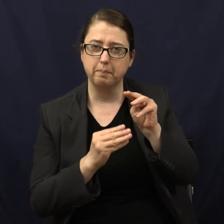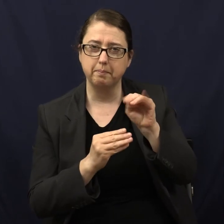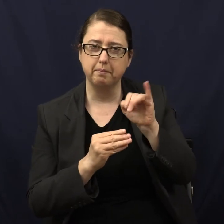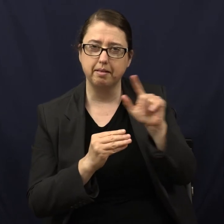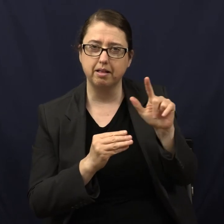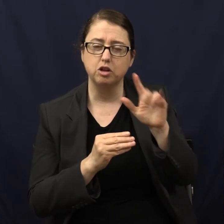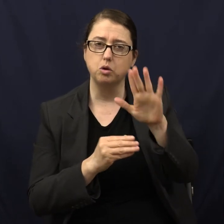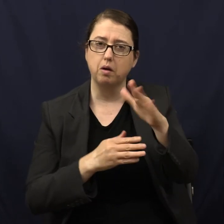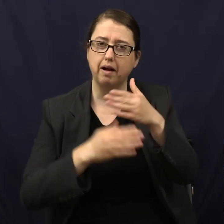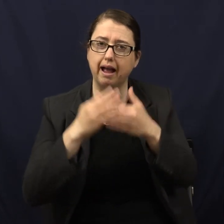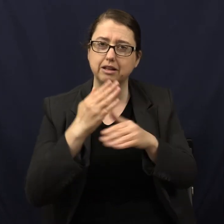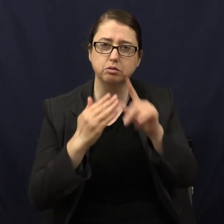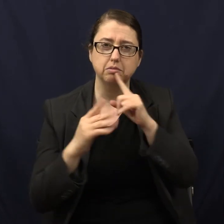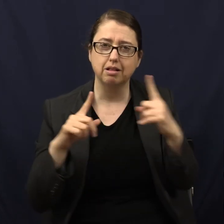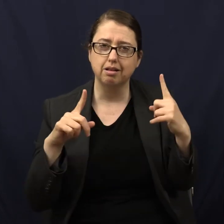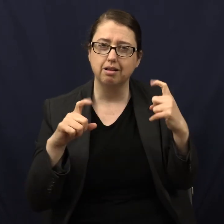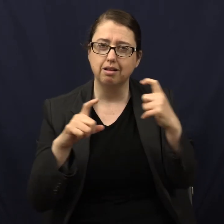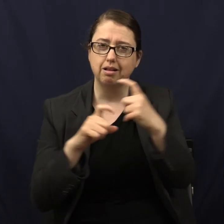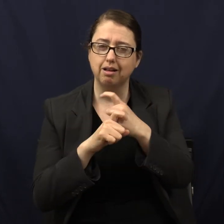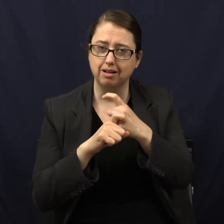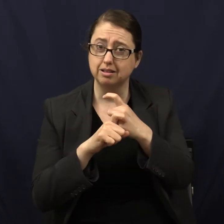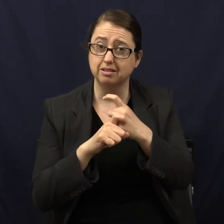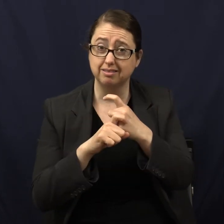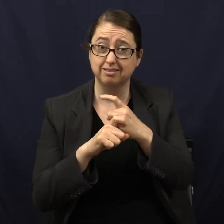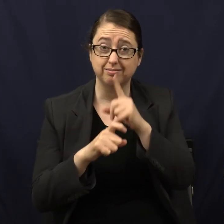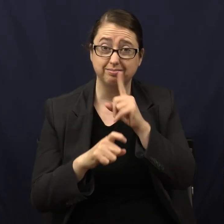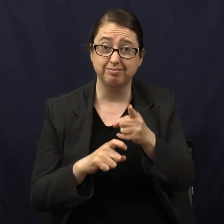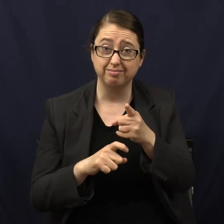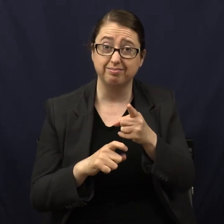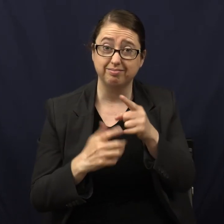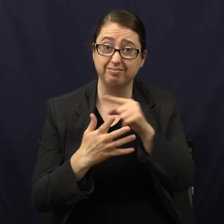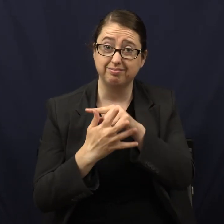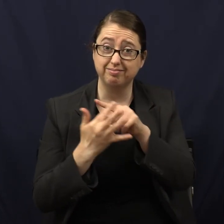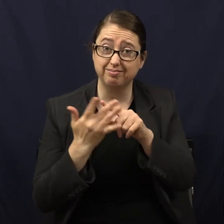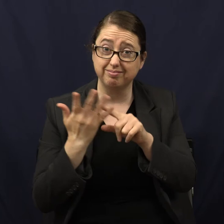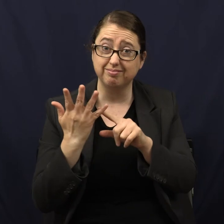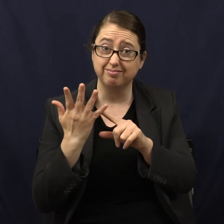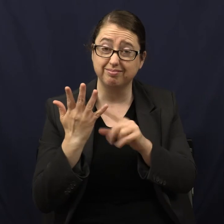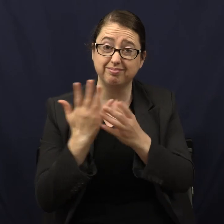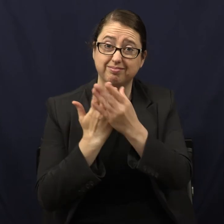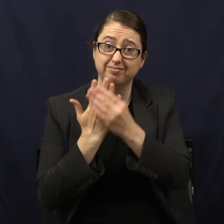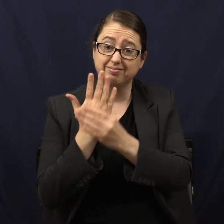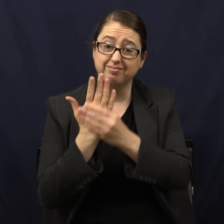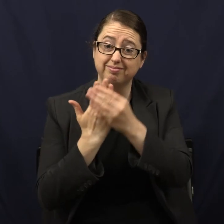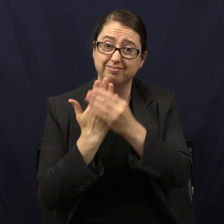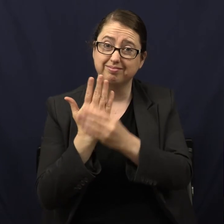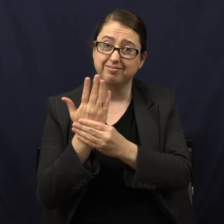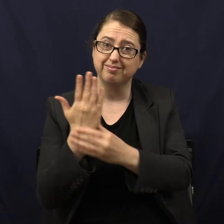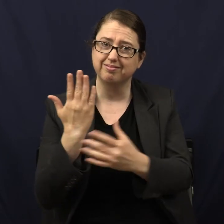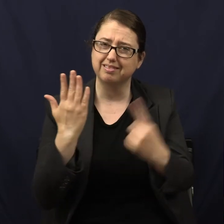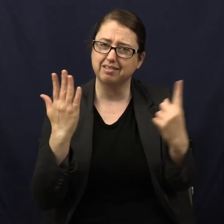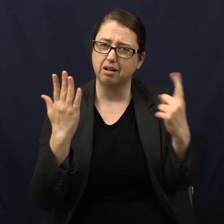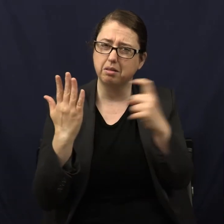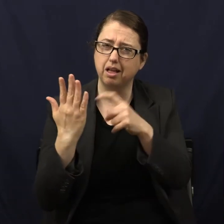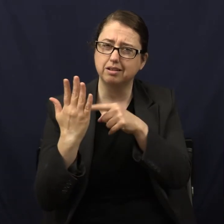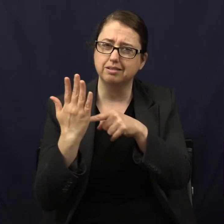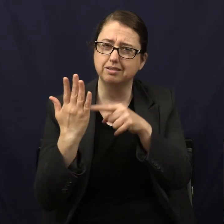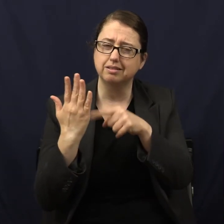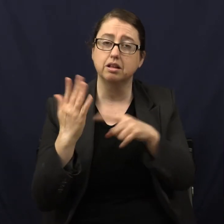so complex, it's no joke. In fact, when you look at the human brain